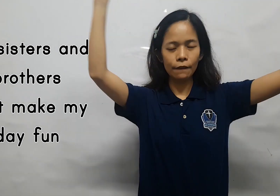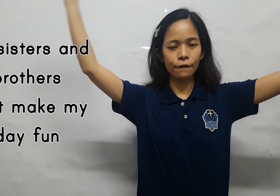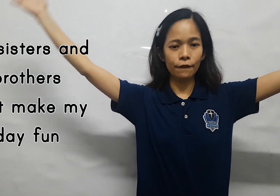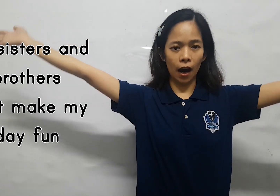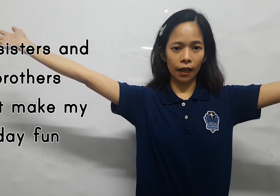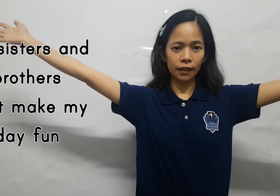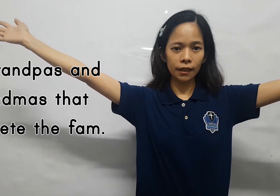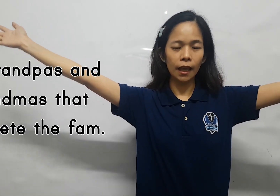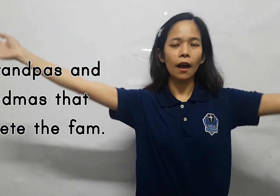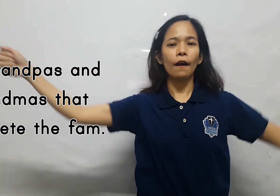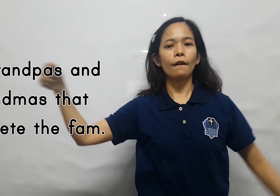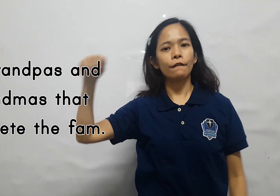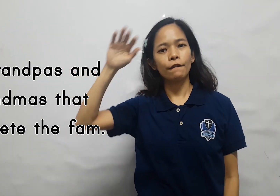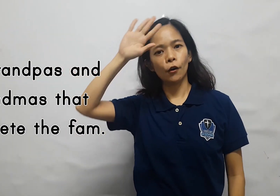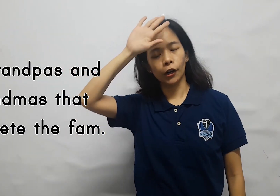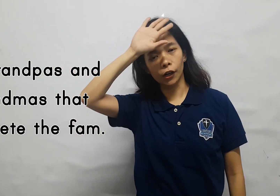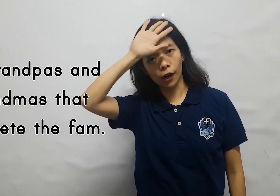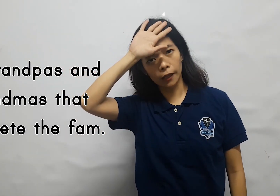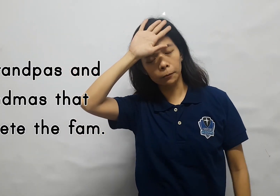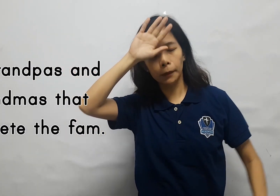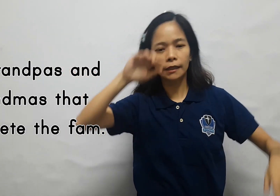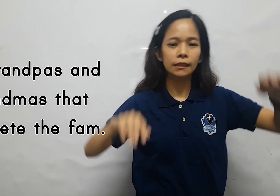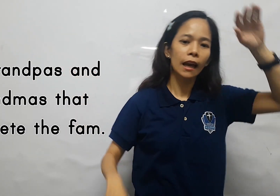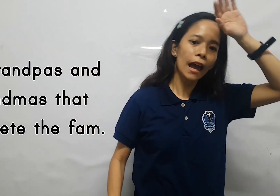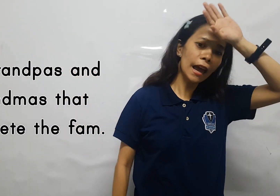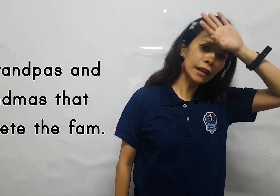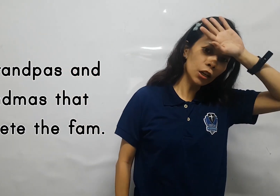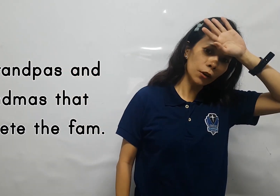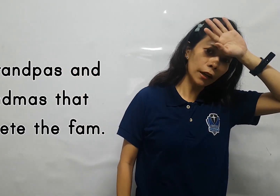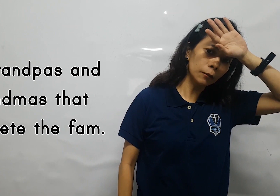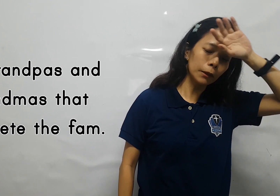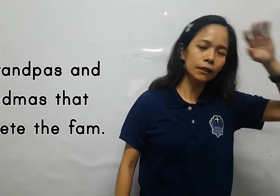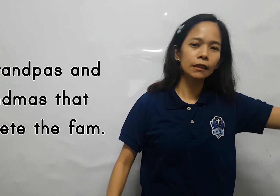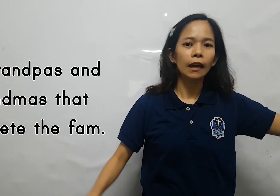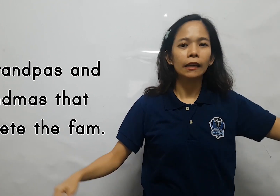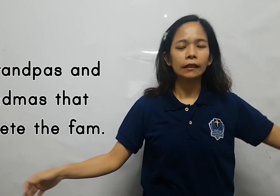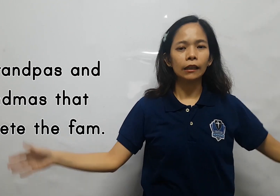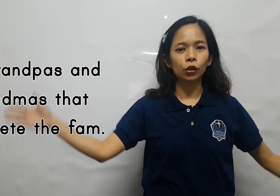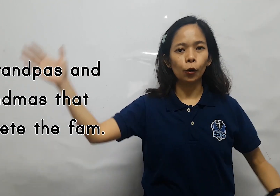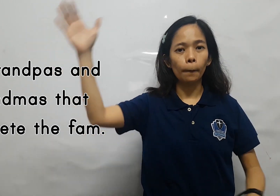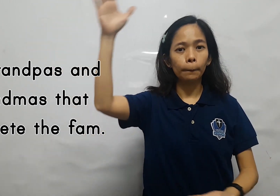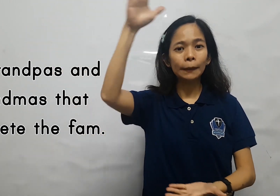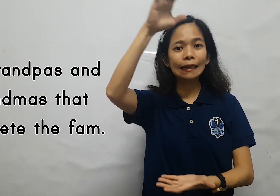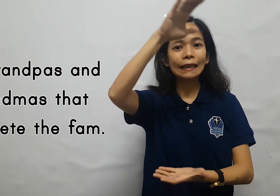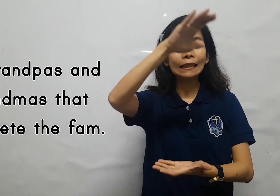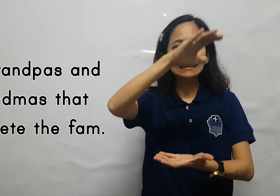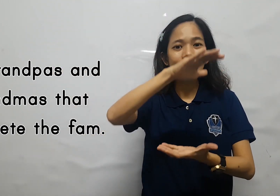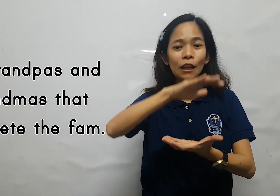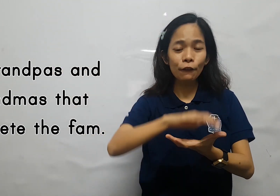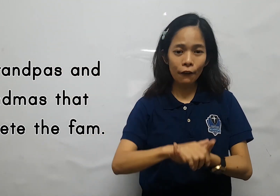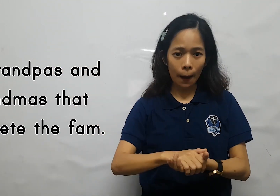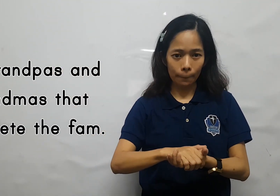fun, for grandpas and grandmas that complete the fun.